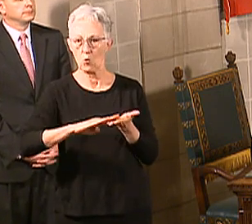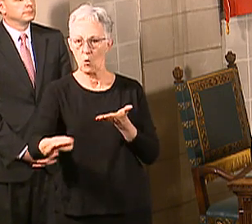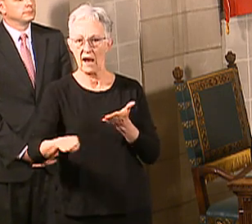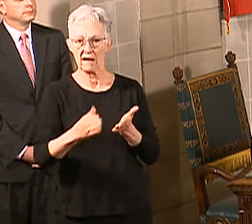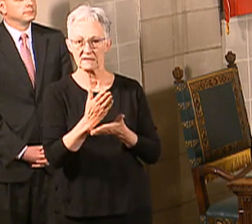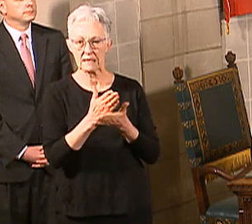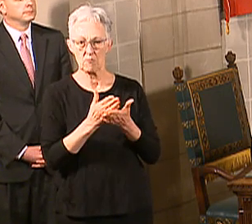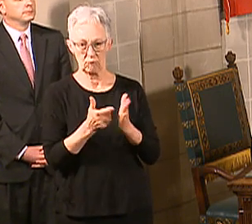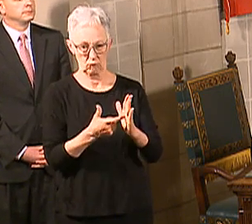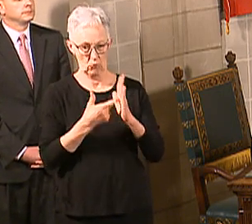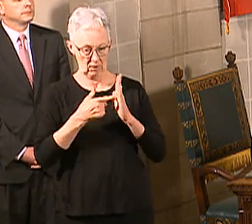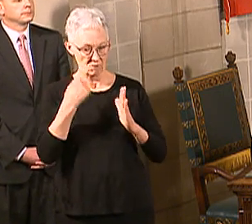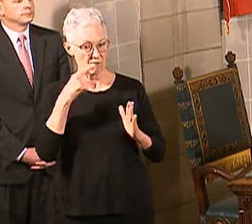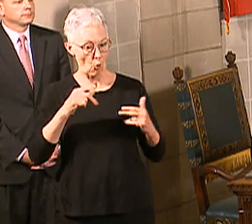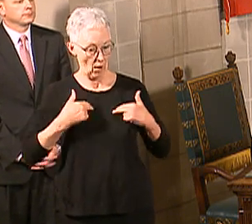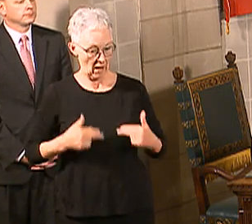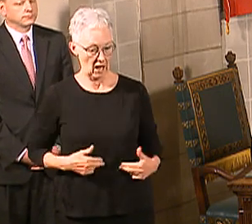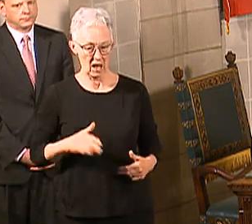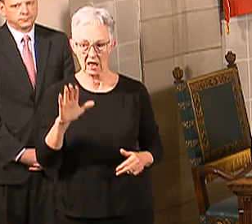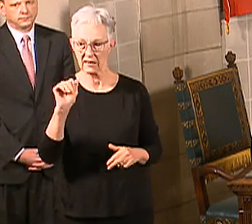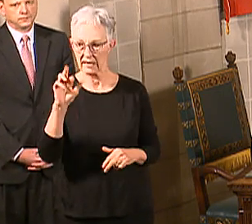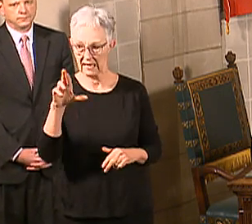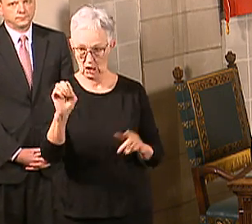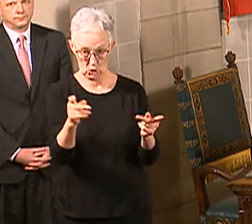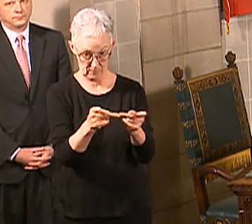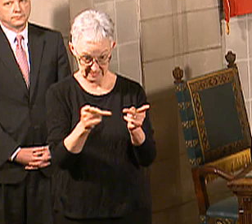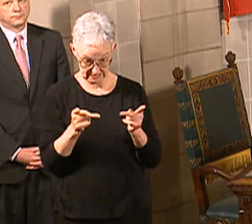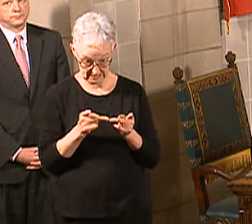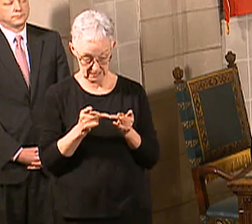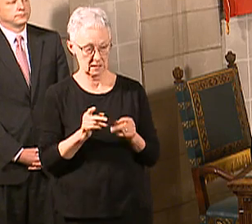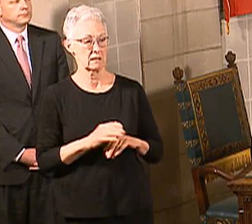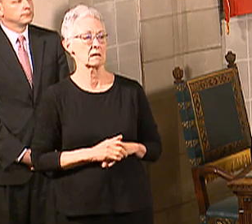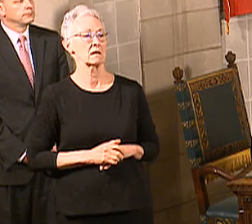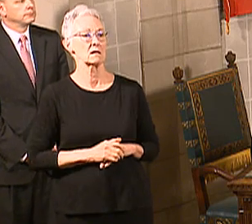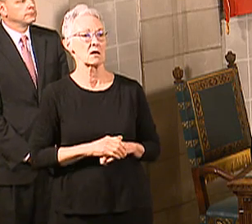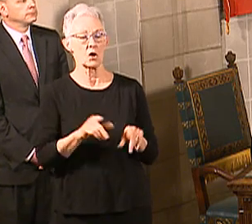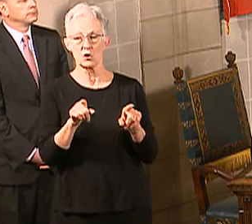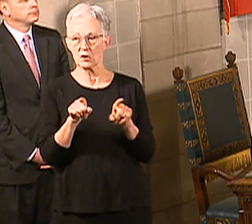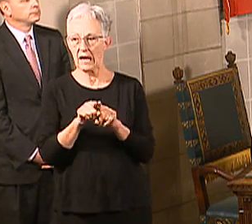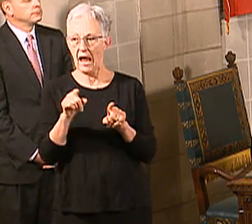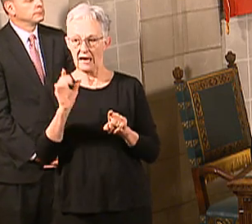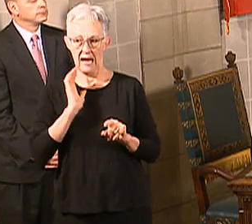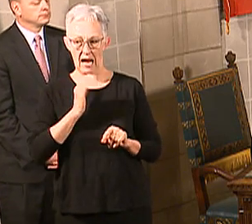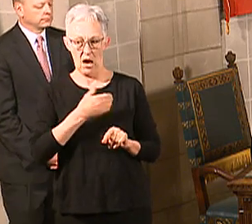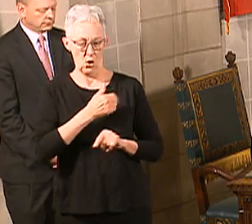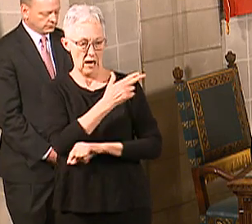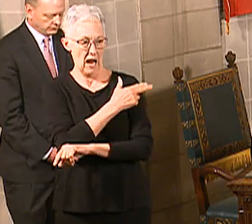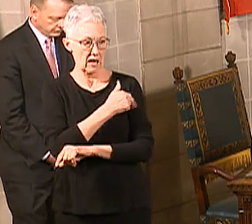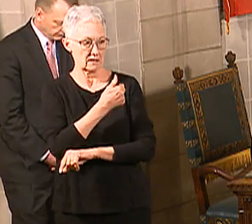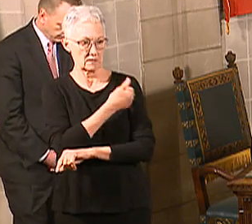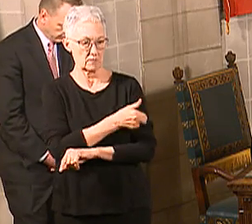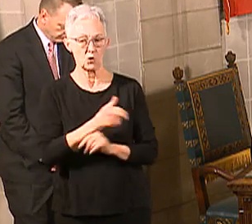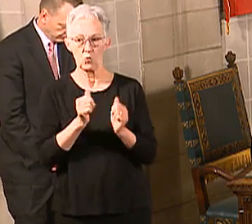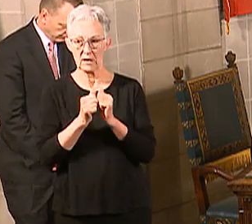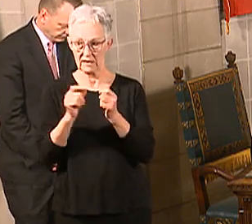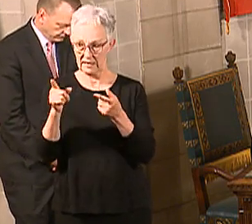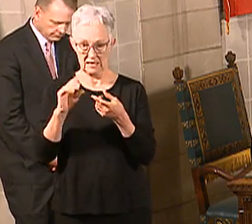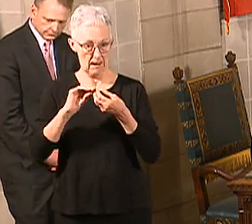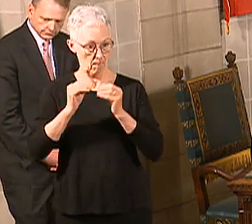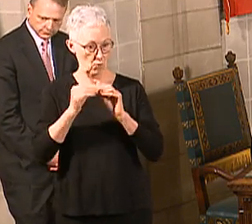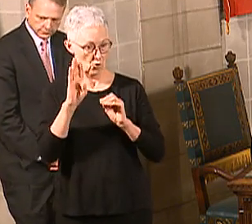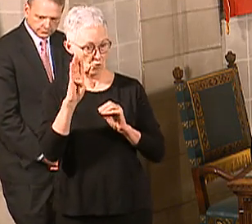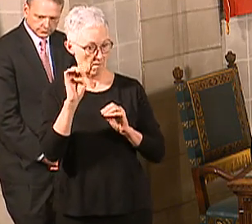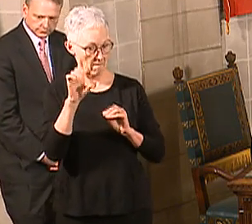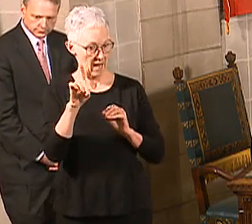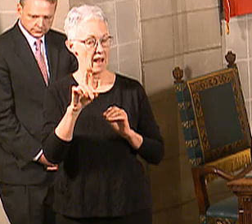So some of the things this will do, for example, is waive some of the restrictions on our critical access hospitals with regards to the number of beds they have and